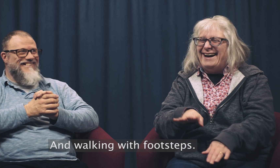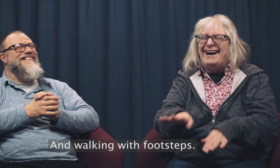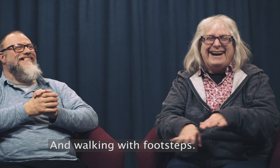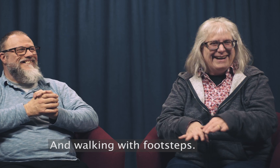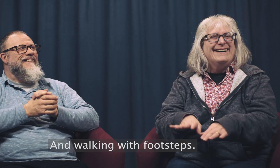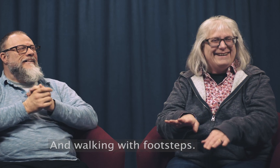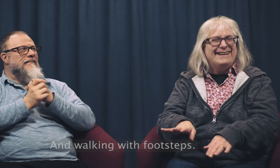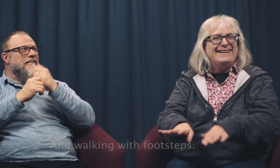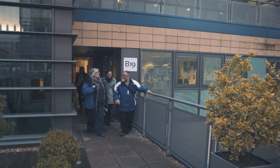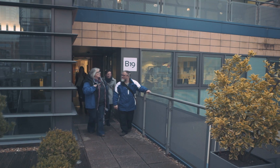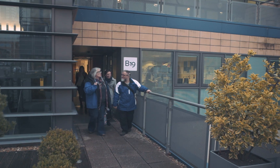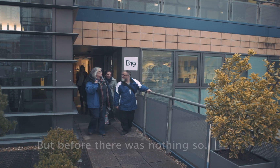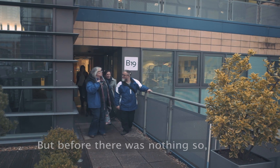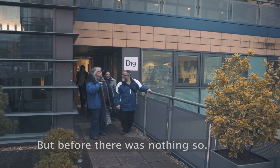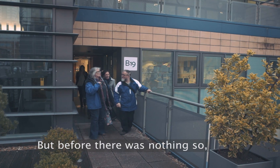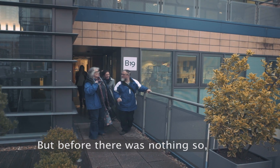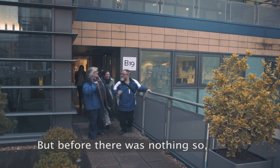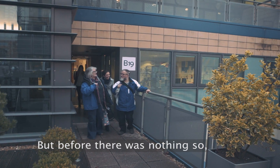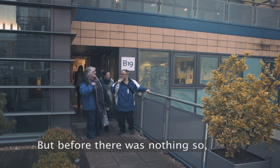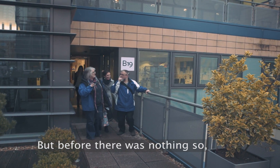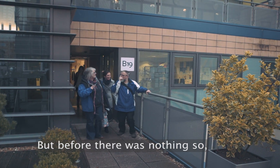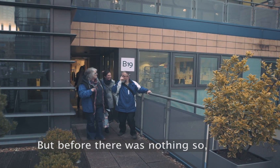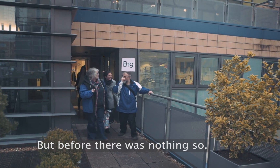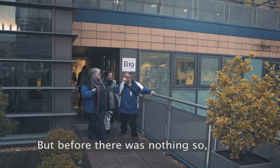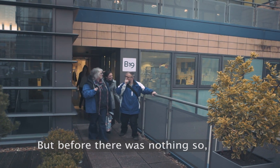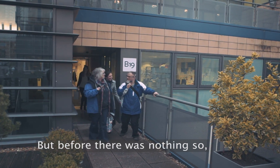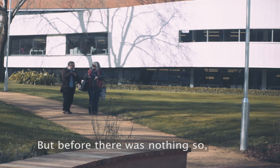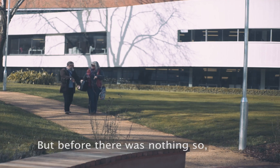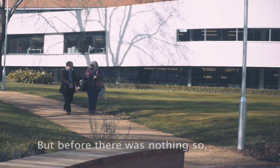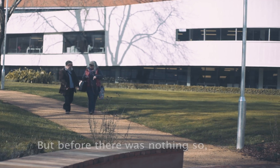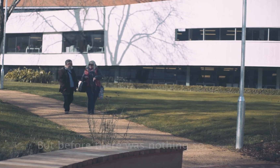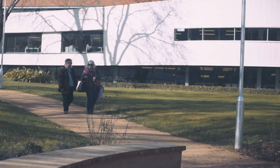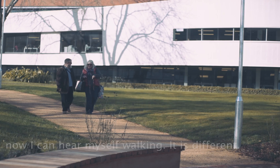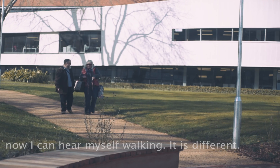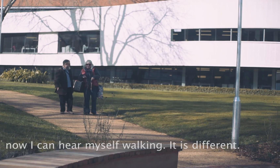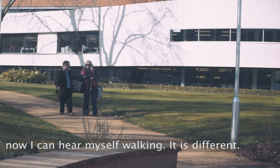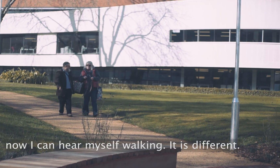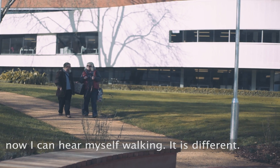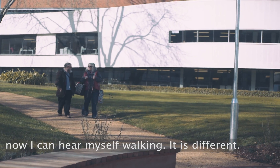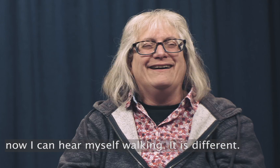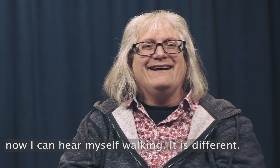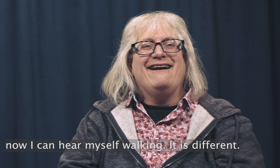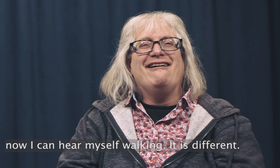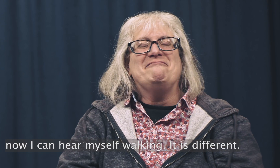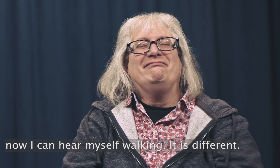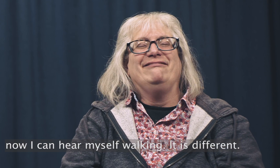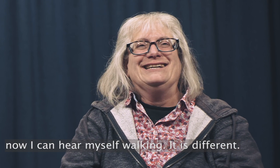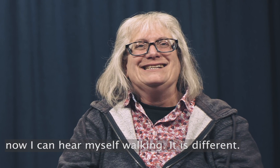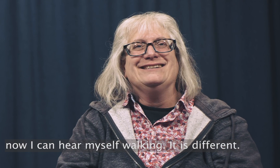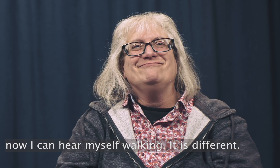but before there was nothing so well now I can hear myself walking